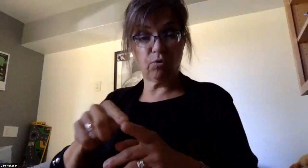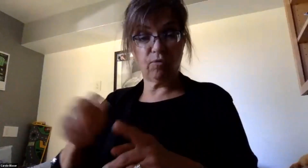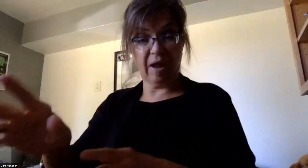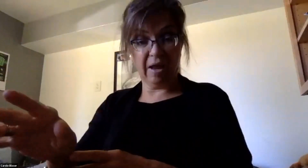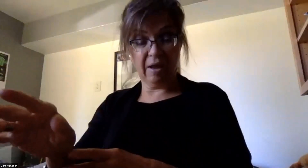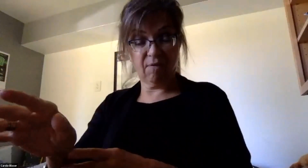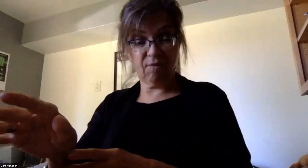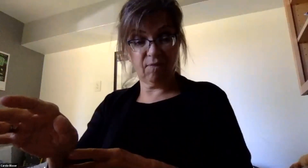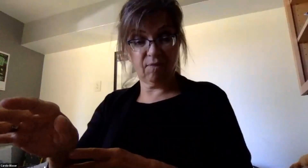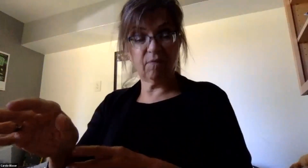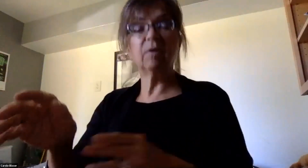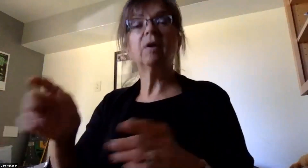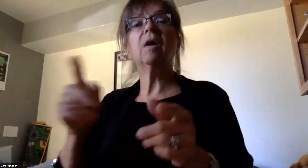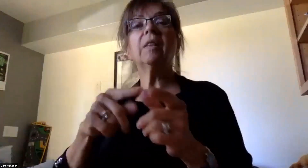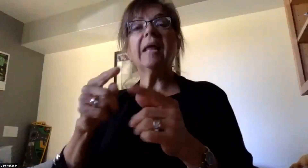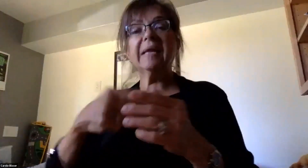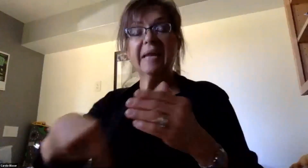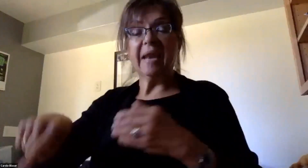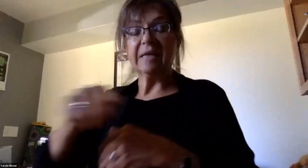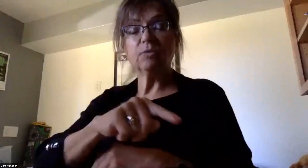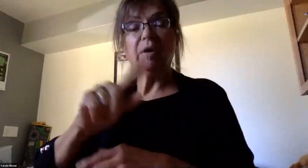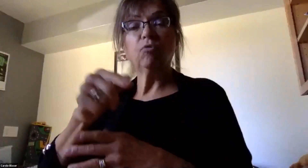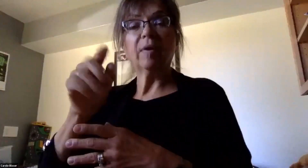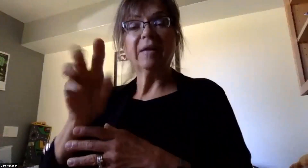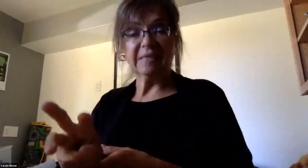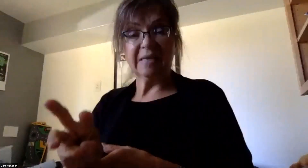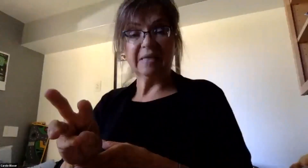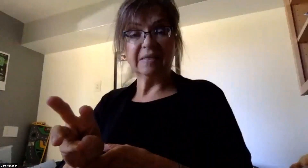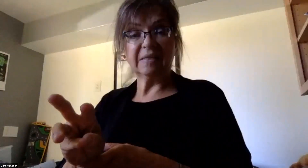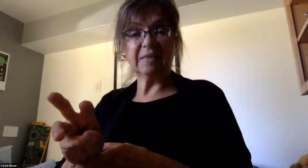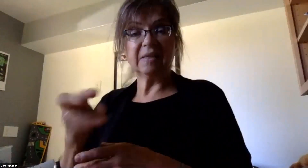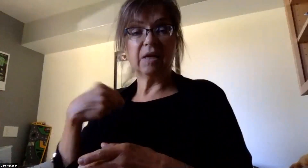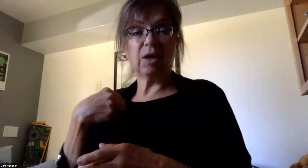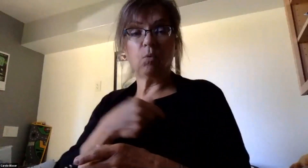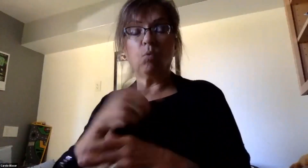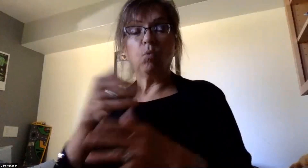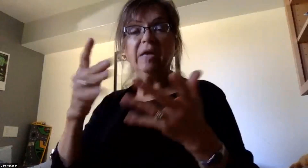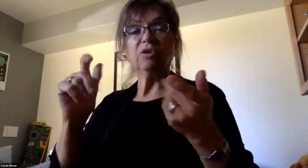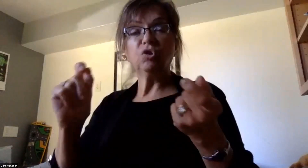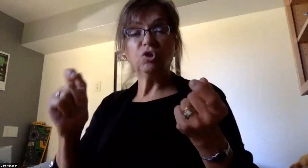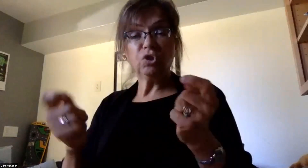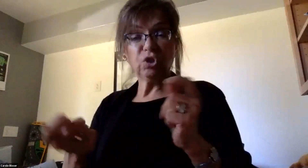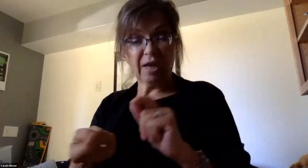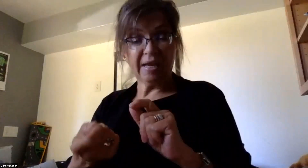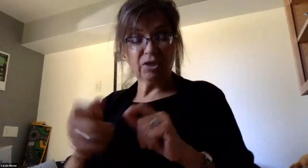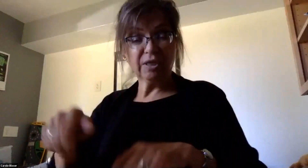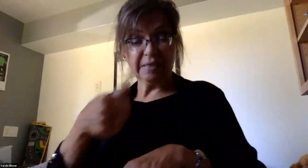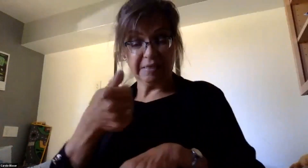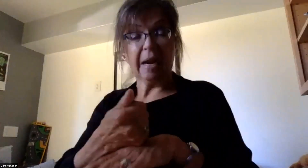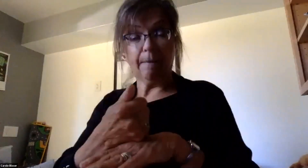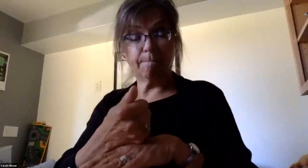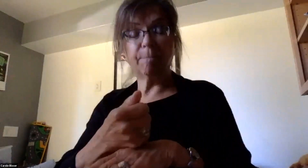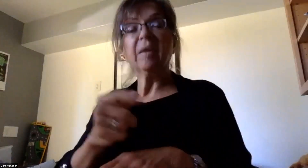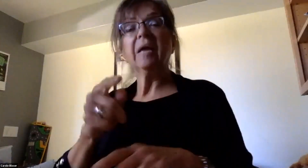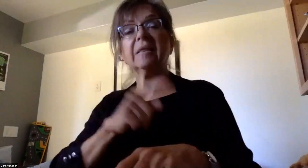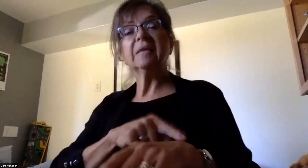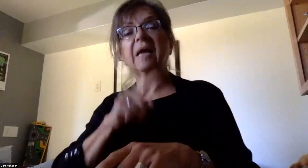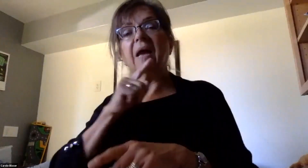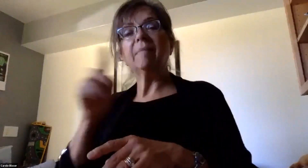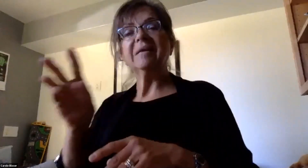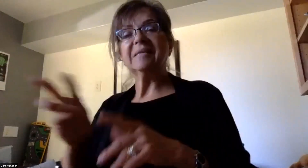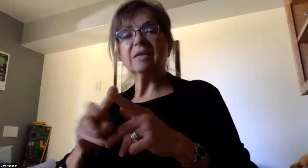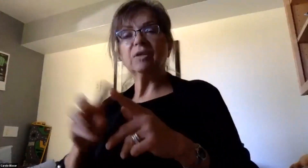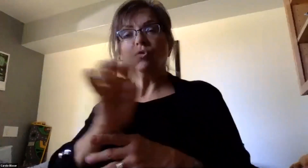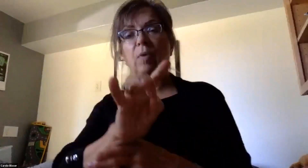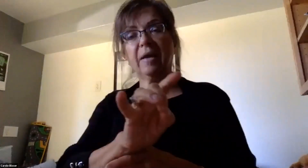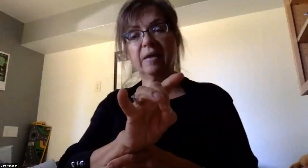And then next week on the 26th, we've changed the format of that. The actual time is going to be 6 to 8 p